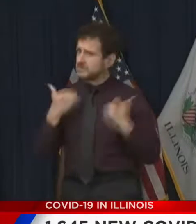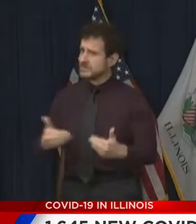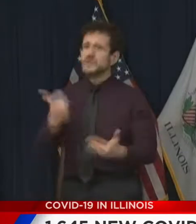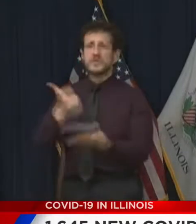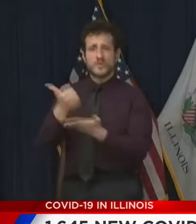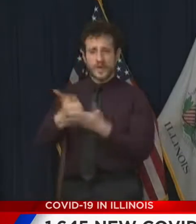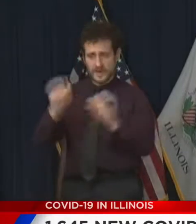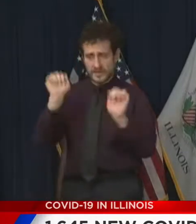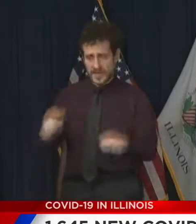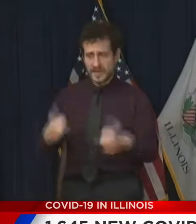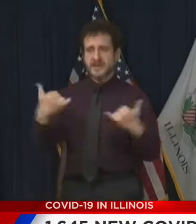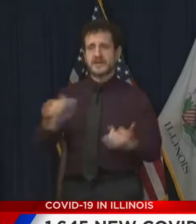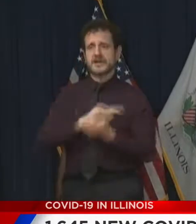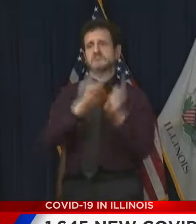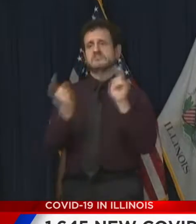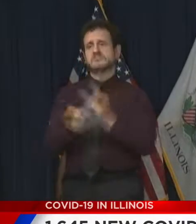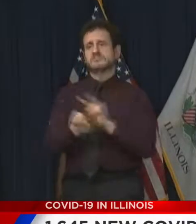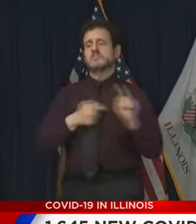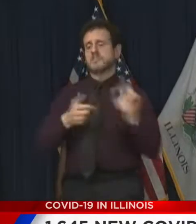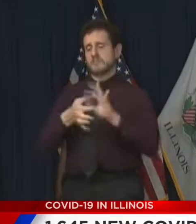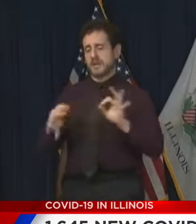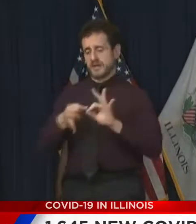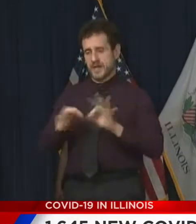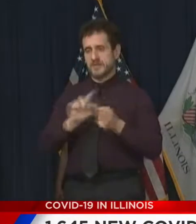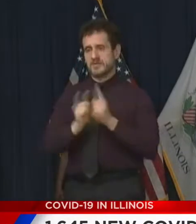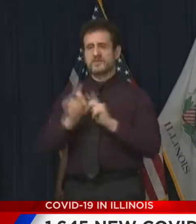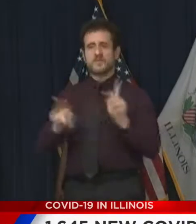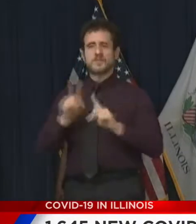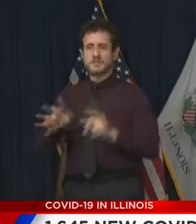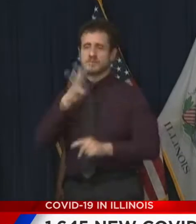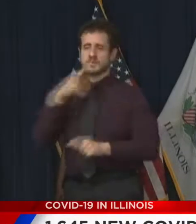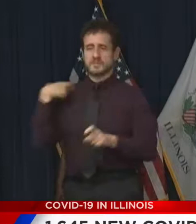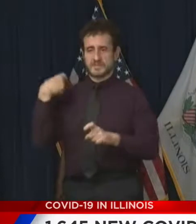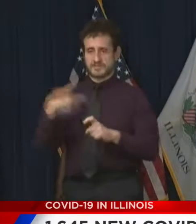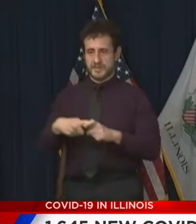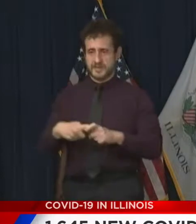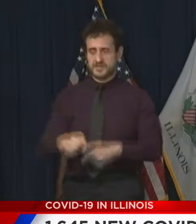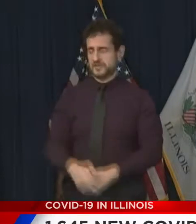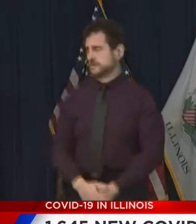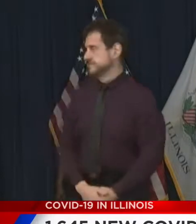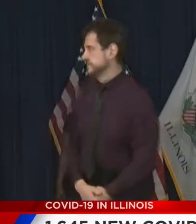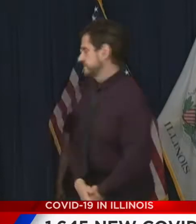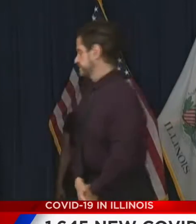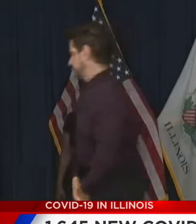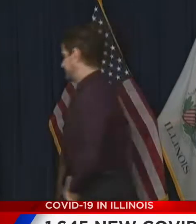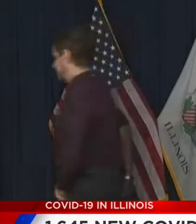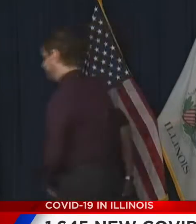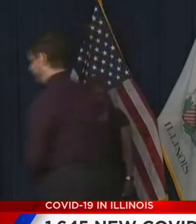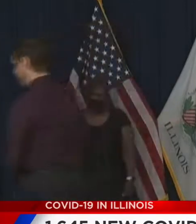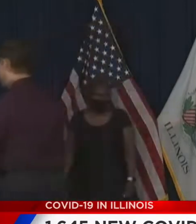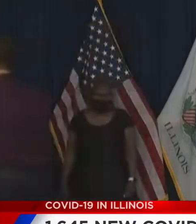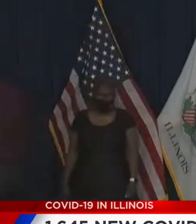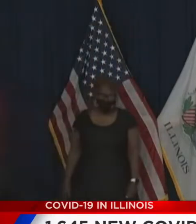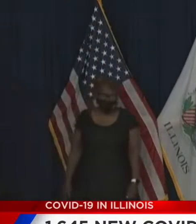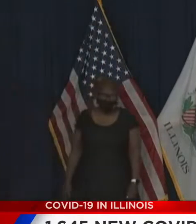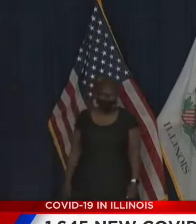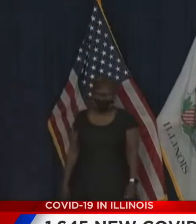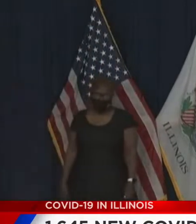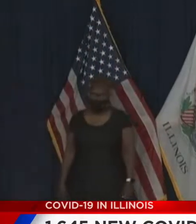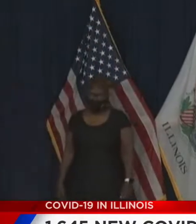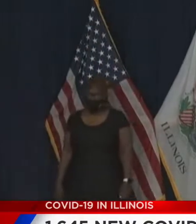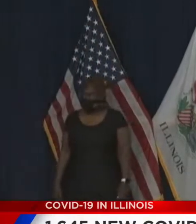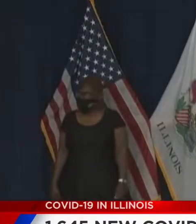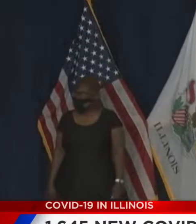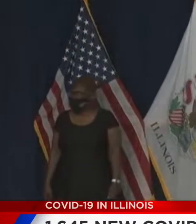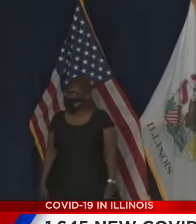Creo firme en la gente. Sin compartes la verdad puedes depender en ellos para enfrentar cualquier crisis